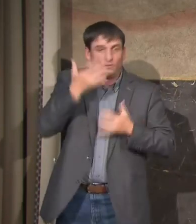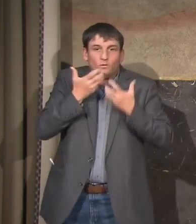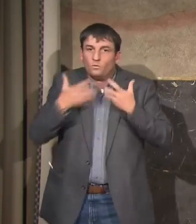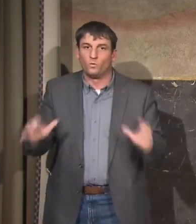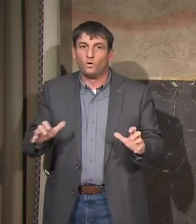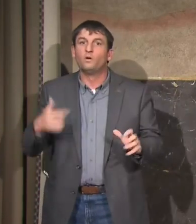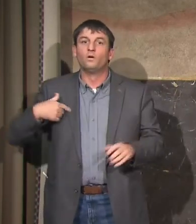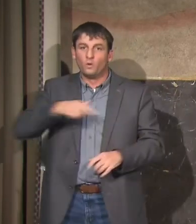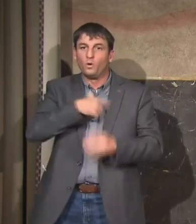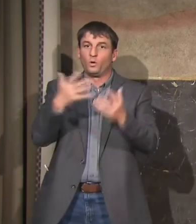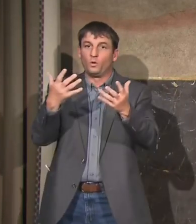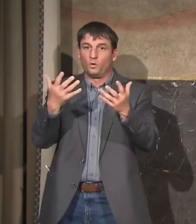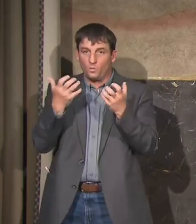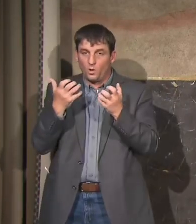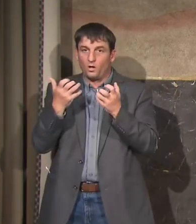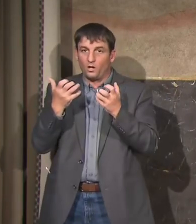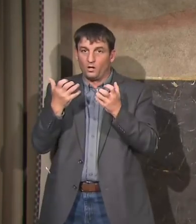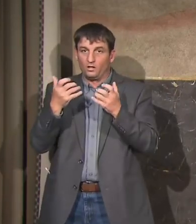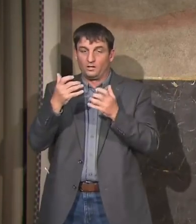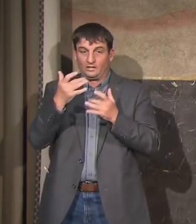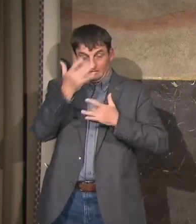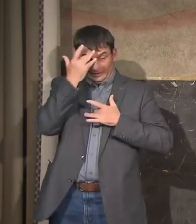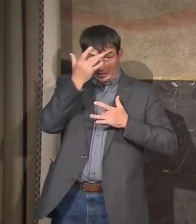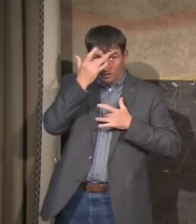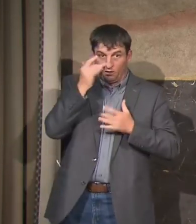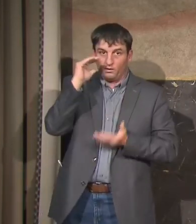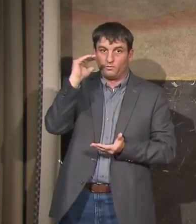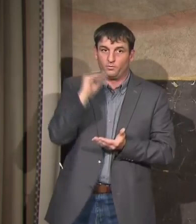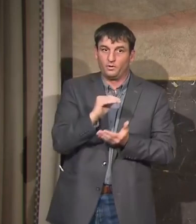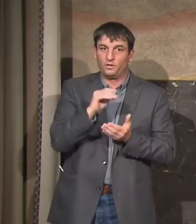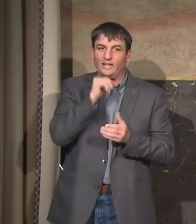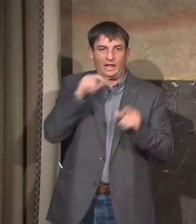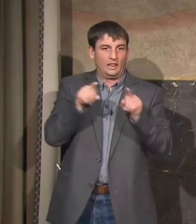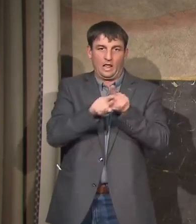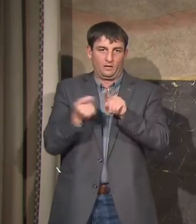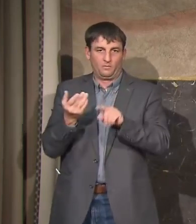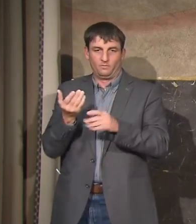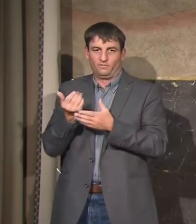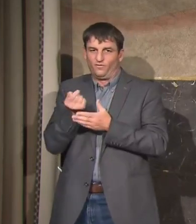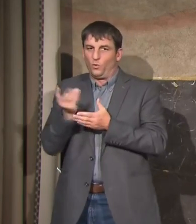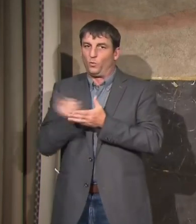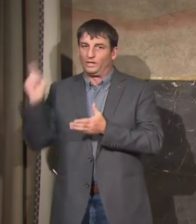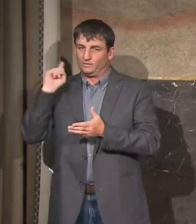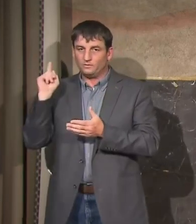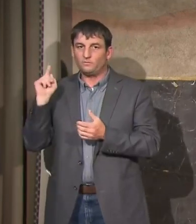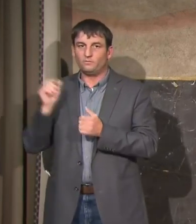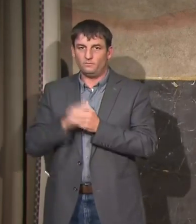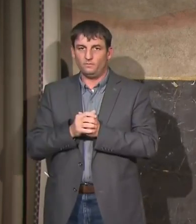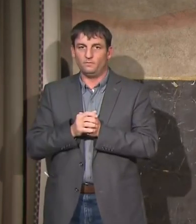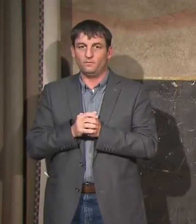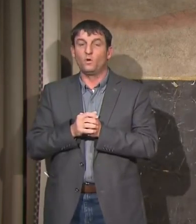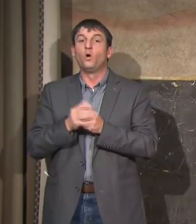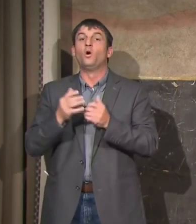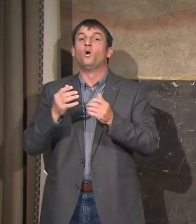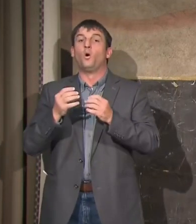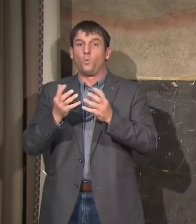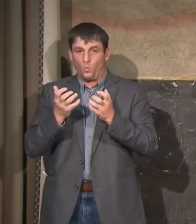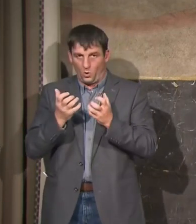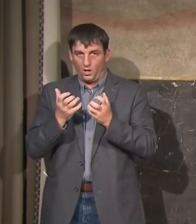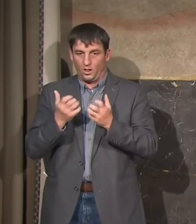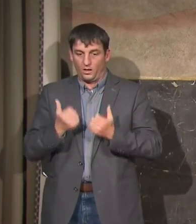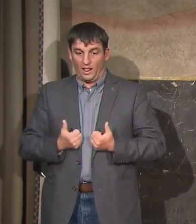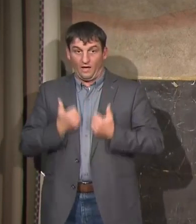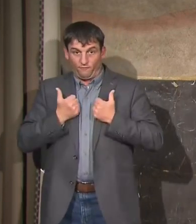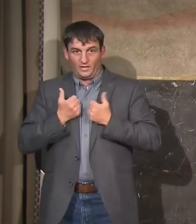that we had just several weeks ago. Obviously we want to save lives we want to move